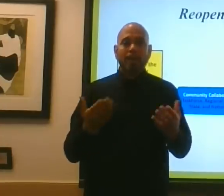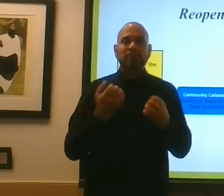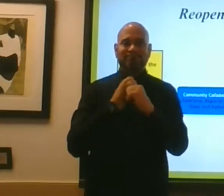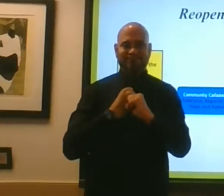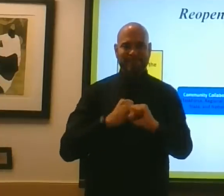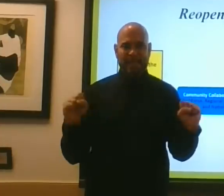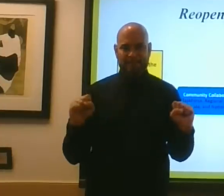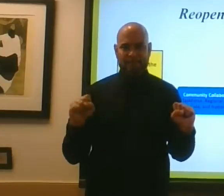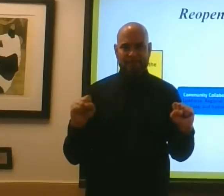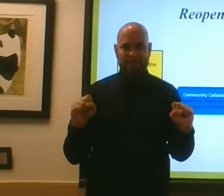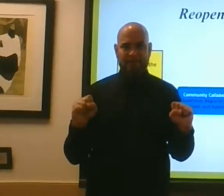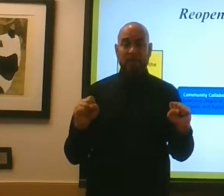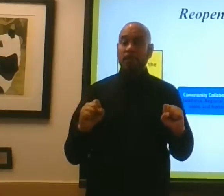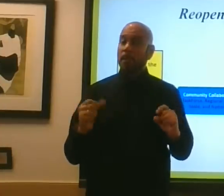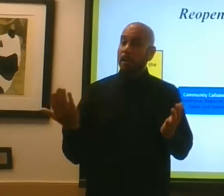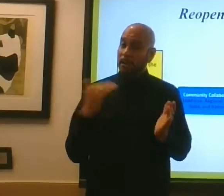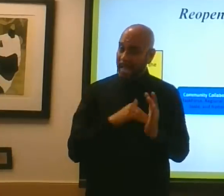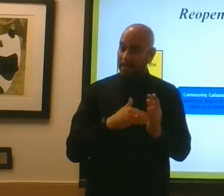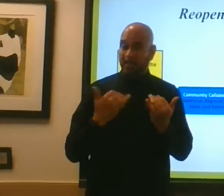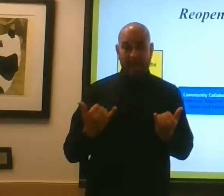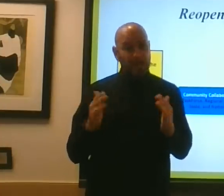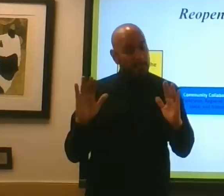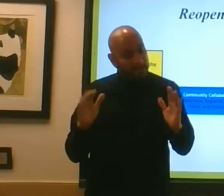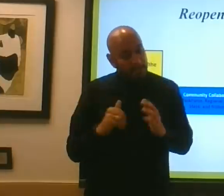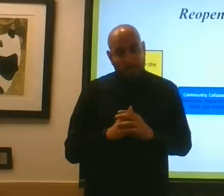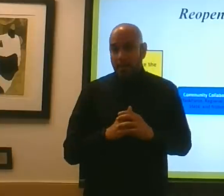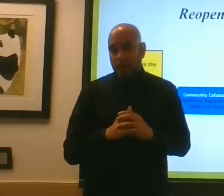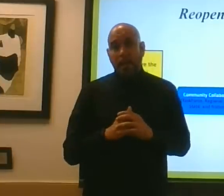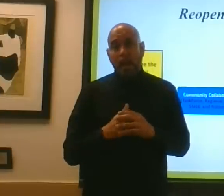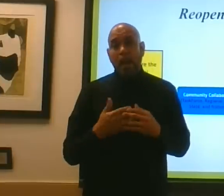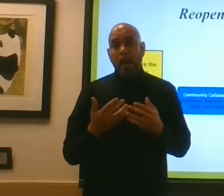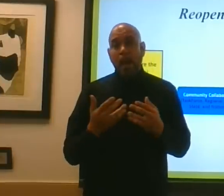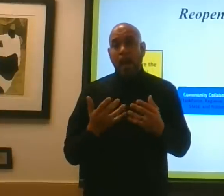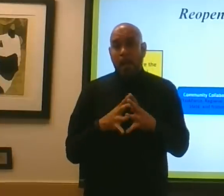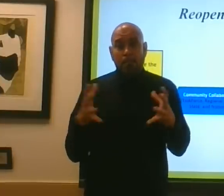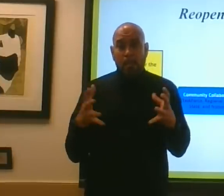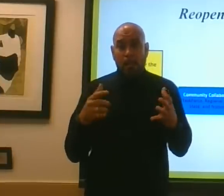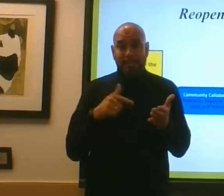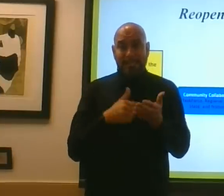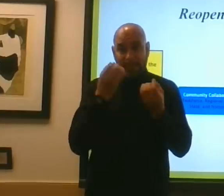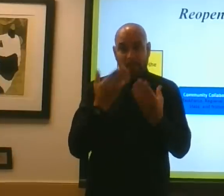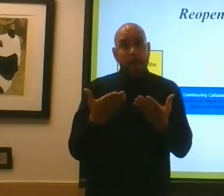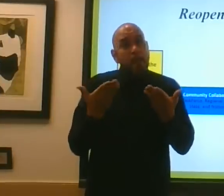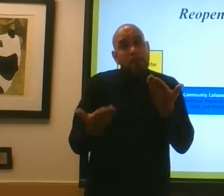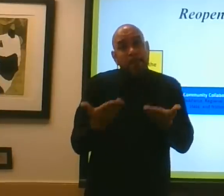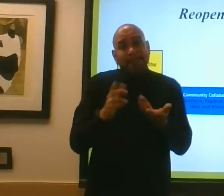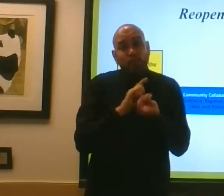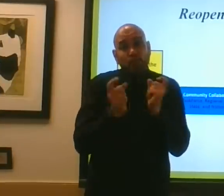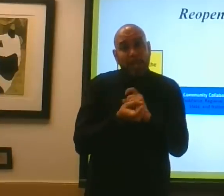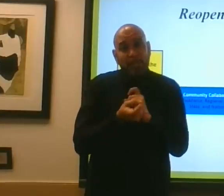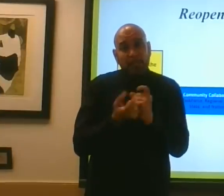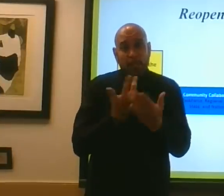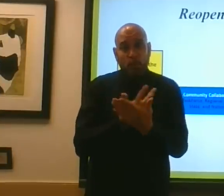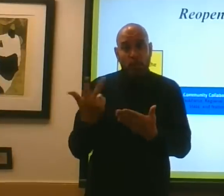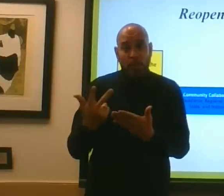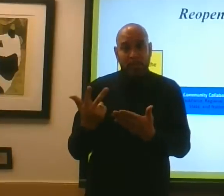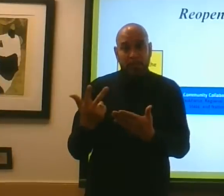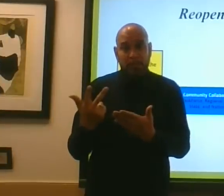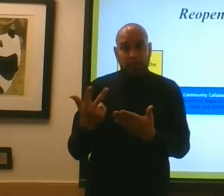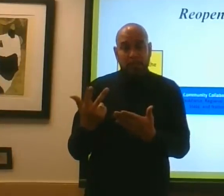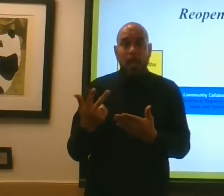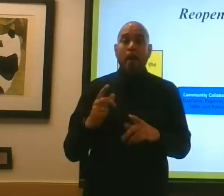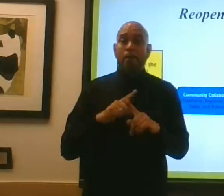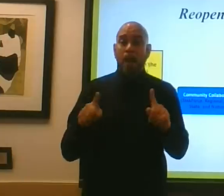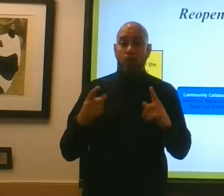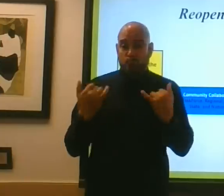so again, right now, while again, much can change in three weeks, right now the data suggests that we're moving